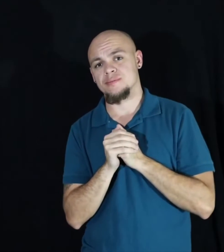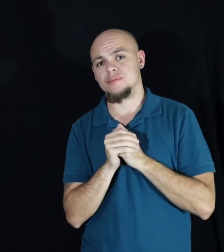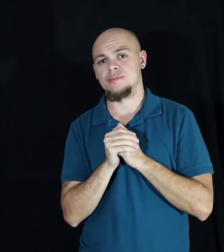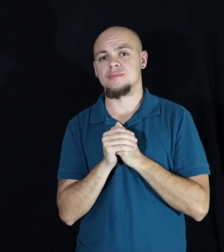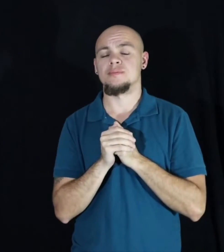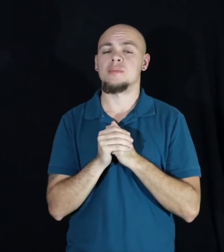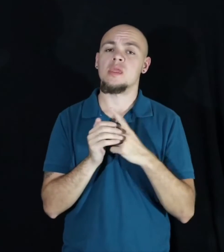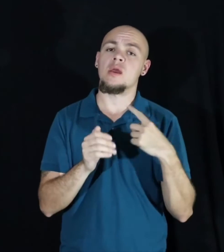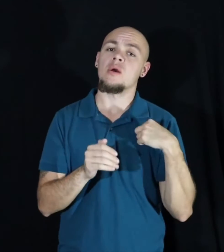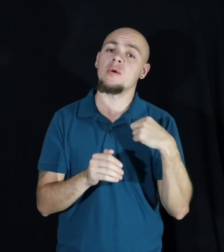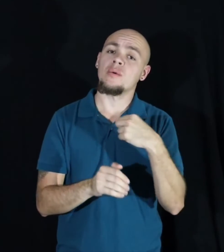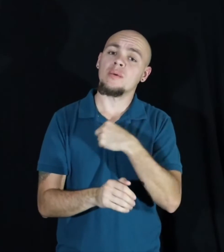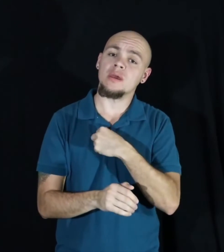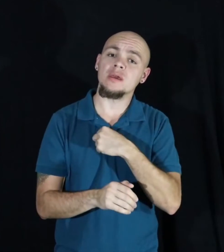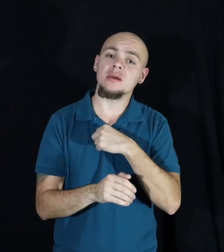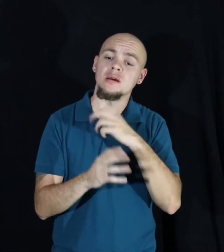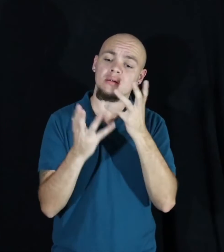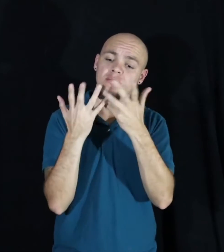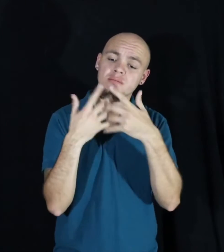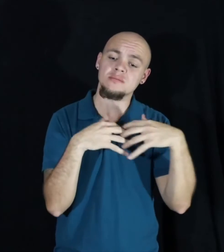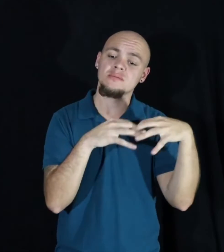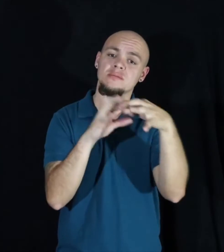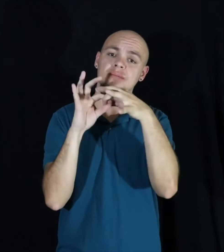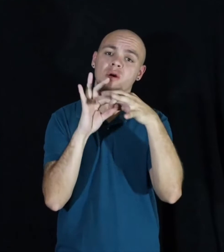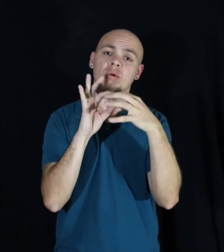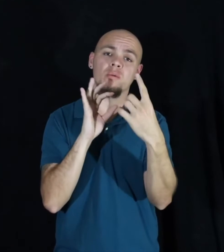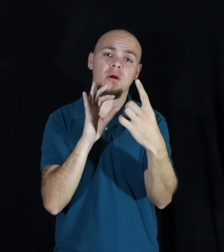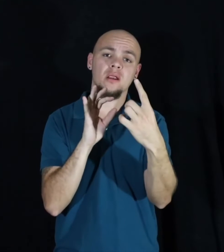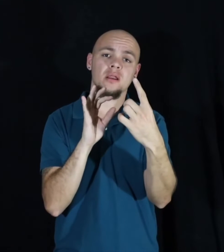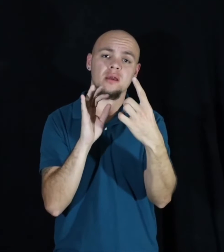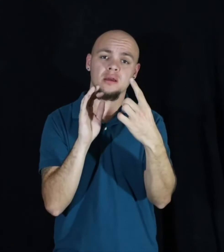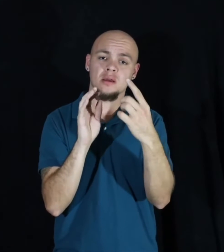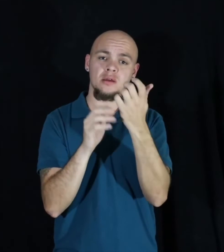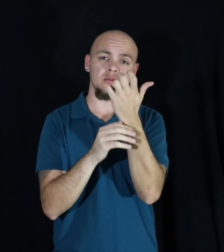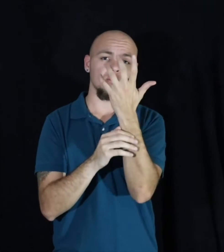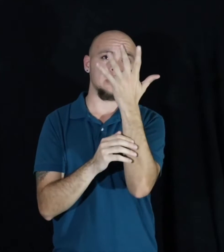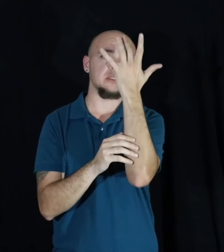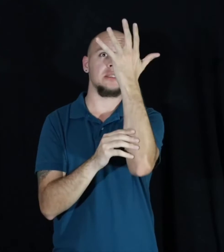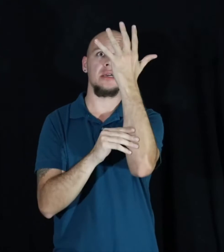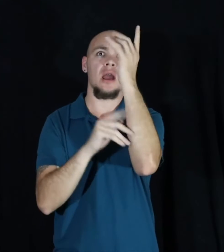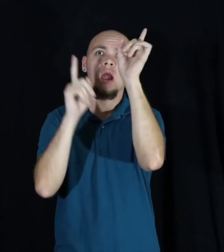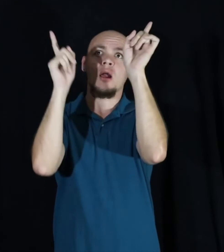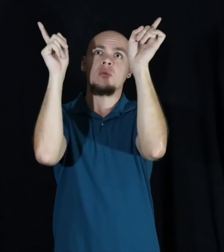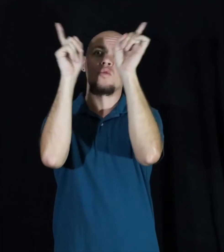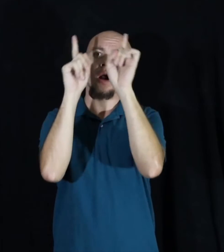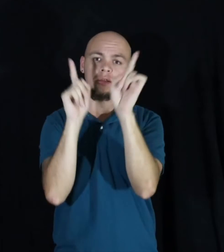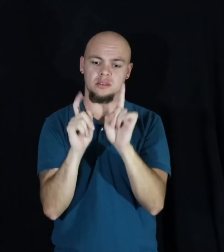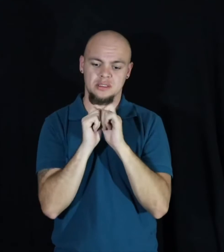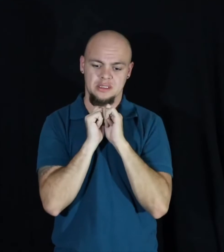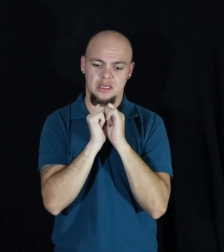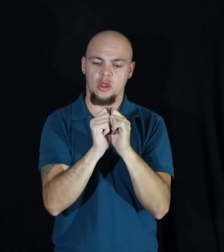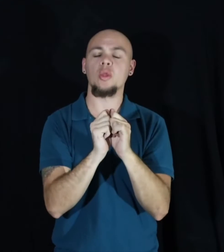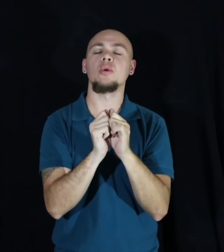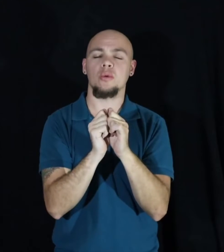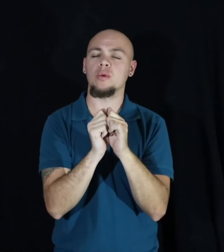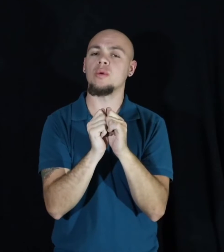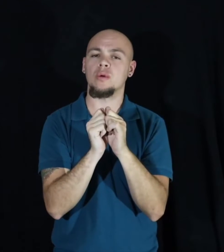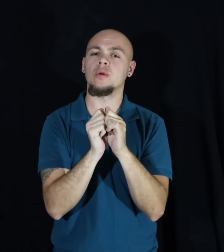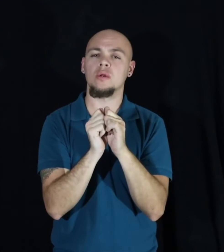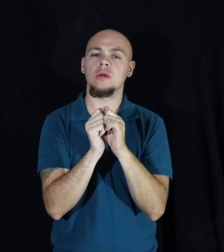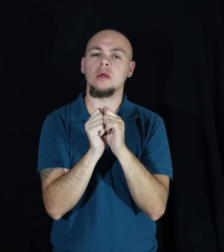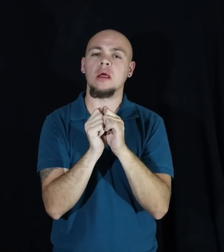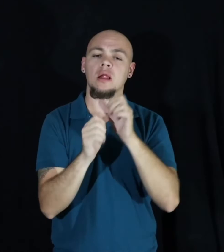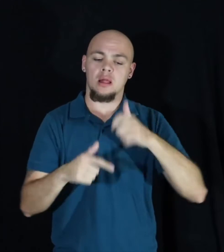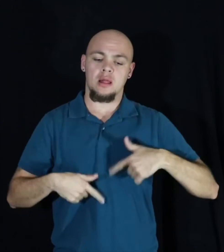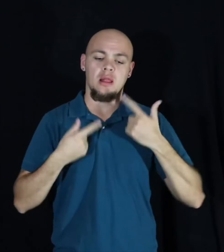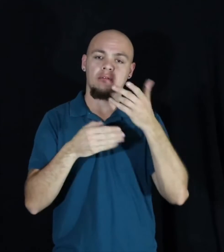We are all one. Branches growing into the same tree. I know we will all end our